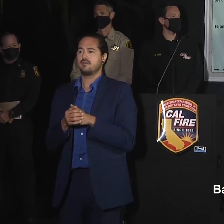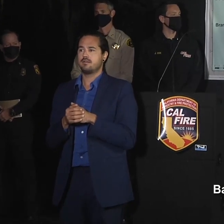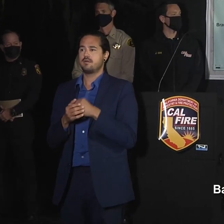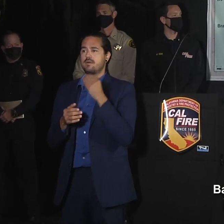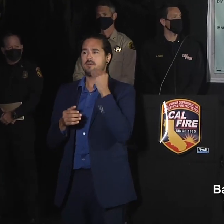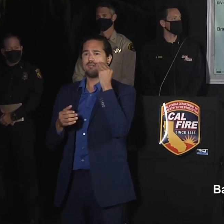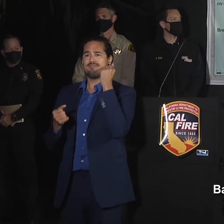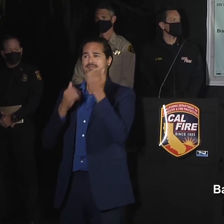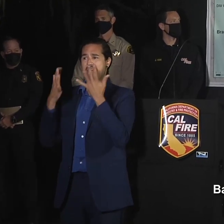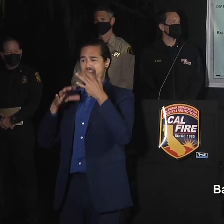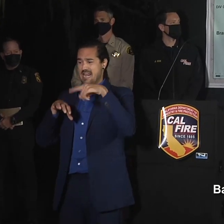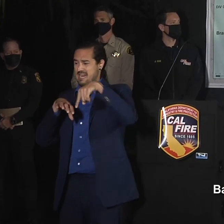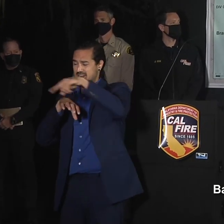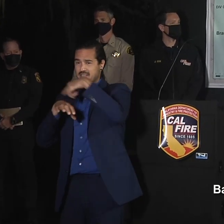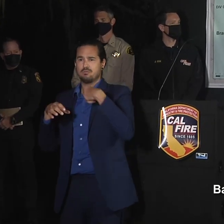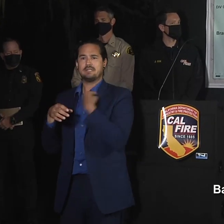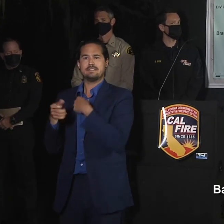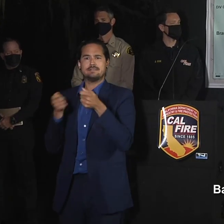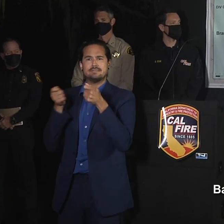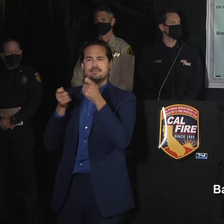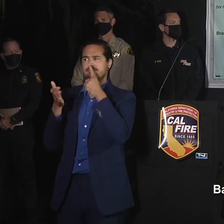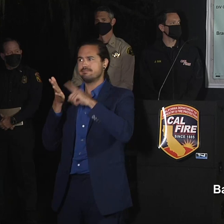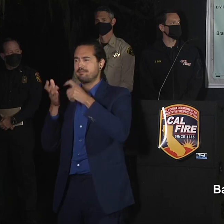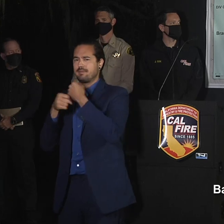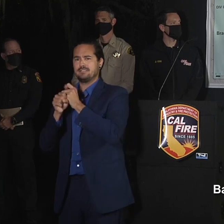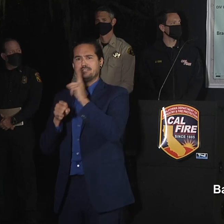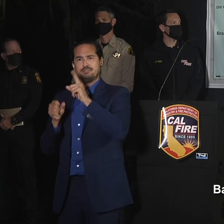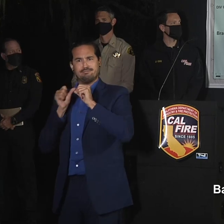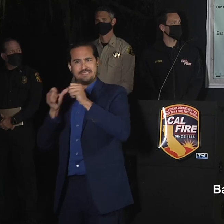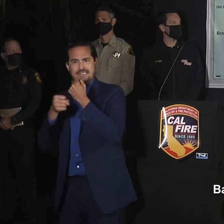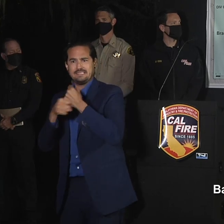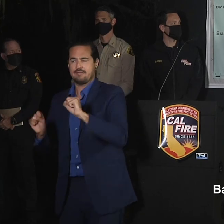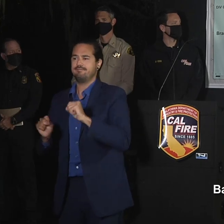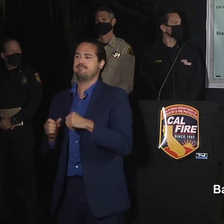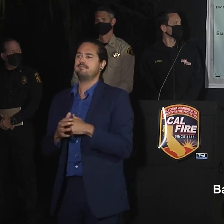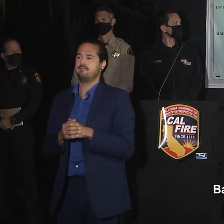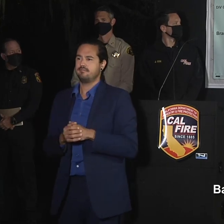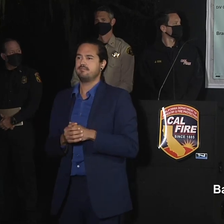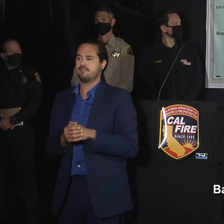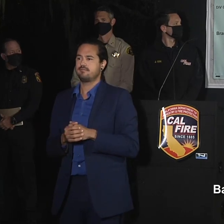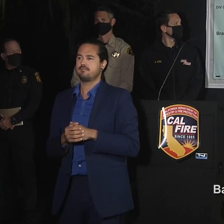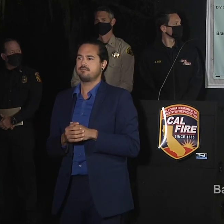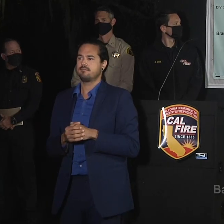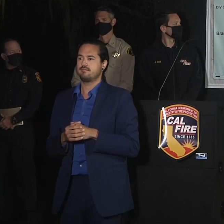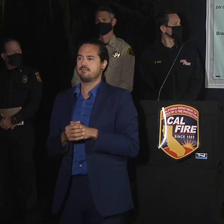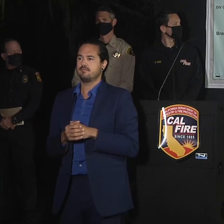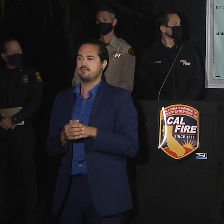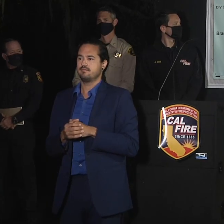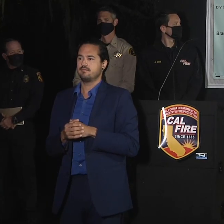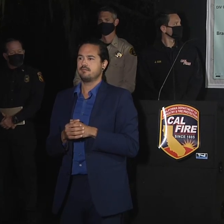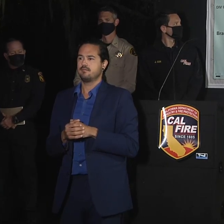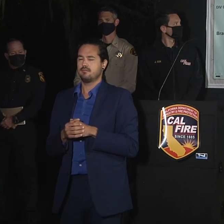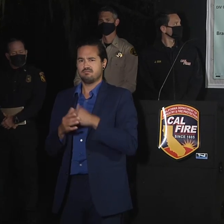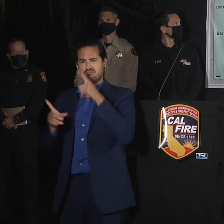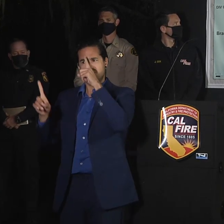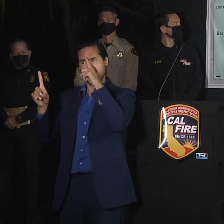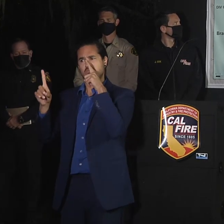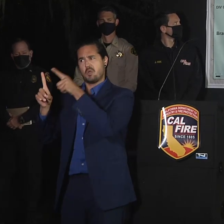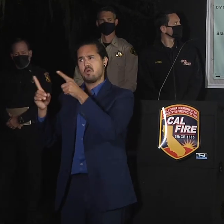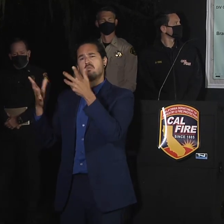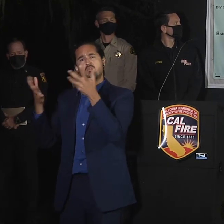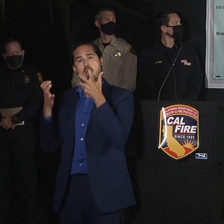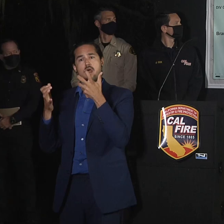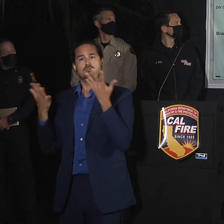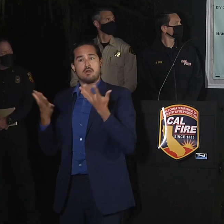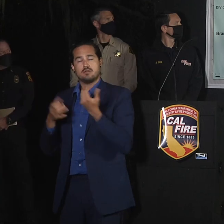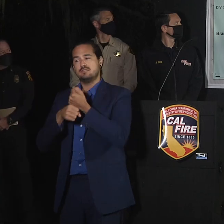as we are entering more towards a repopulation potential down the road. So just, again, in the north